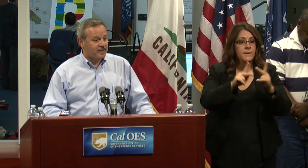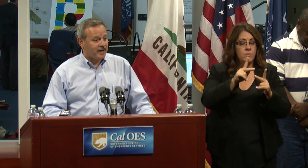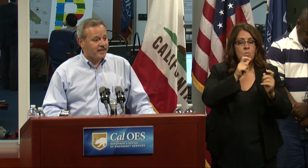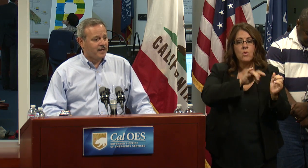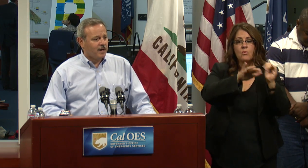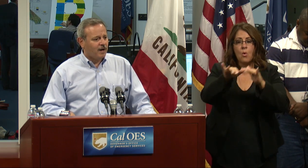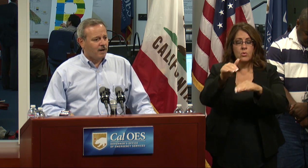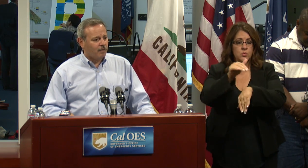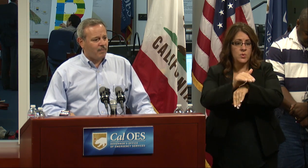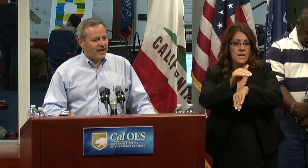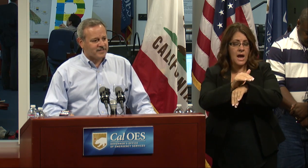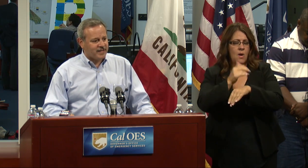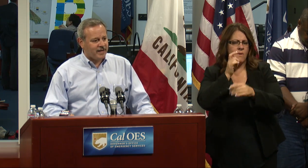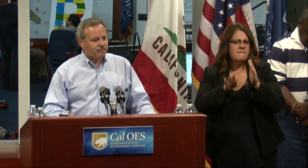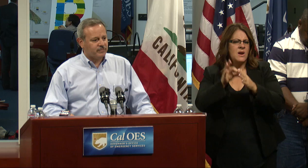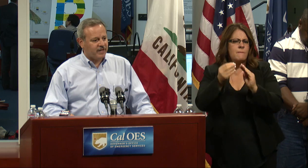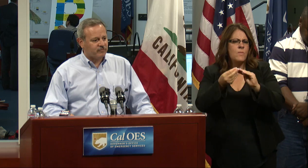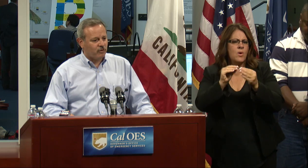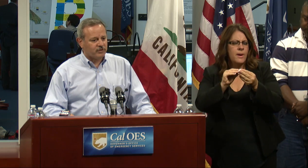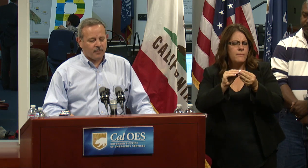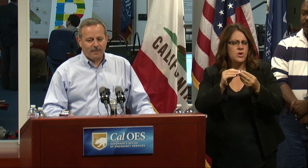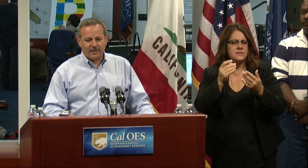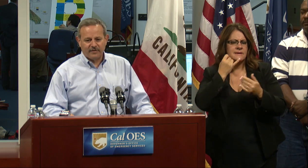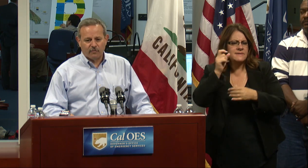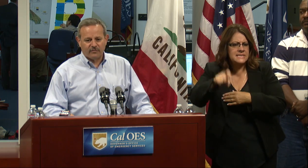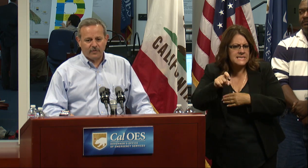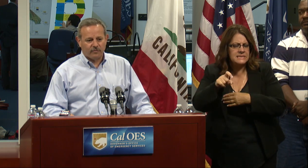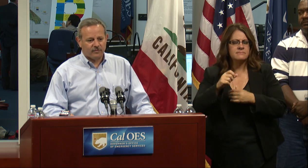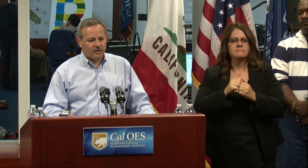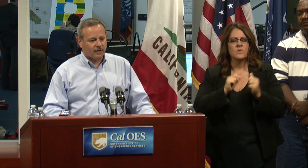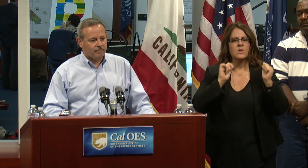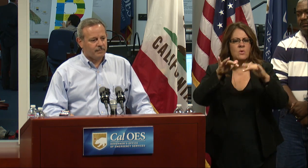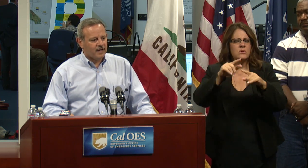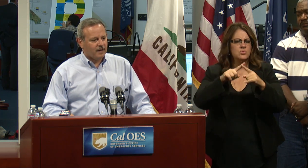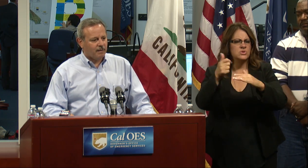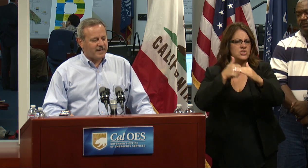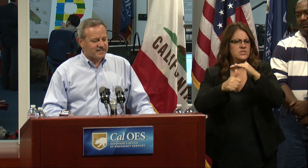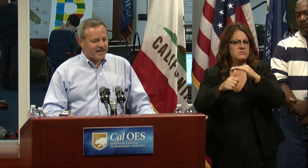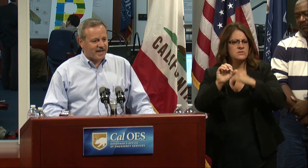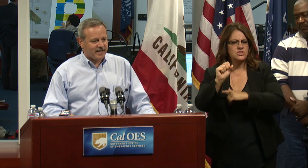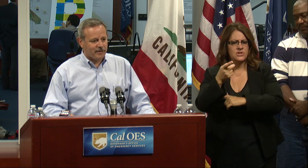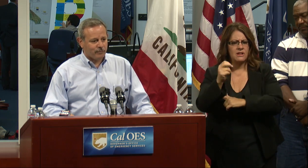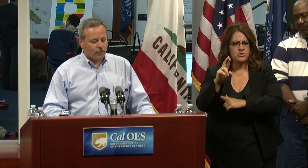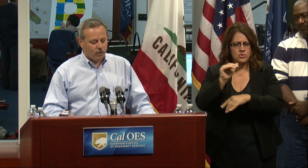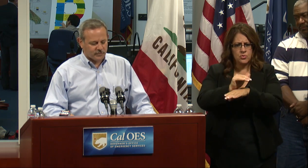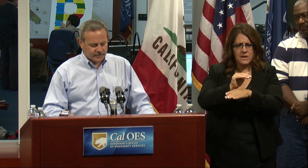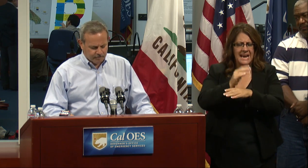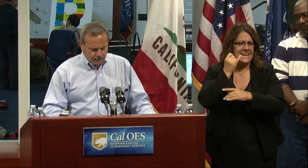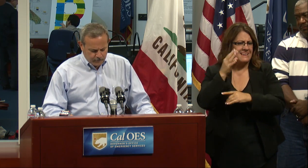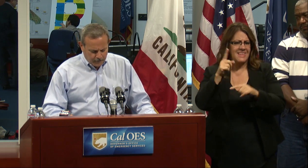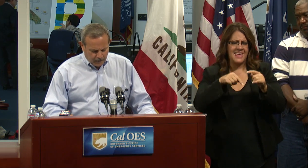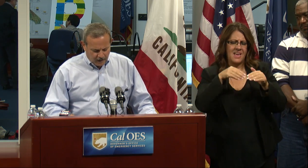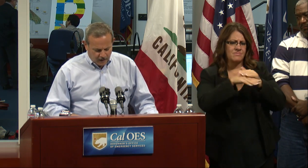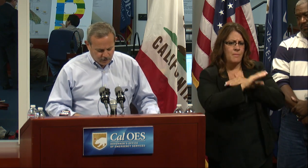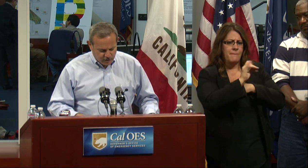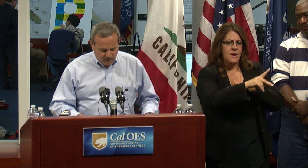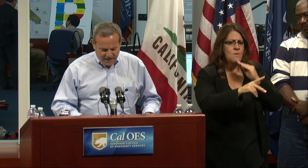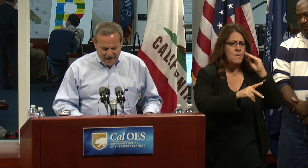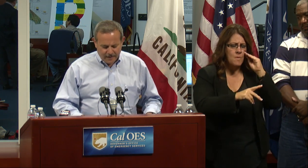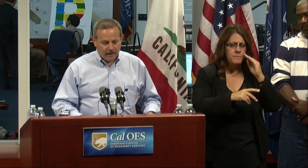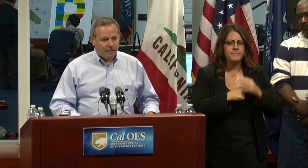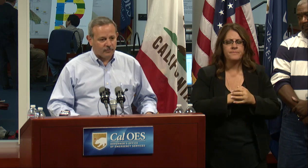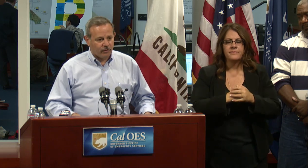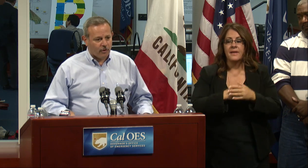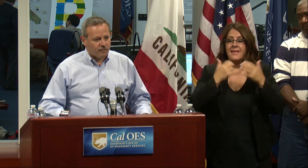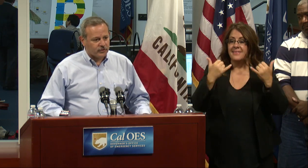centers tonight as they start to populate those centers because they can't get into their homes. So